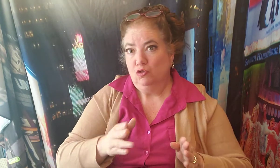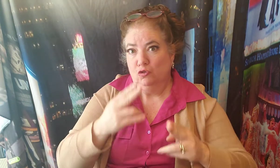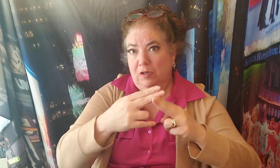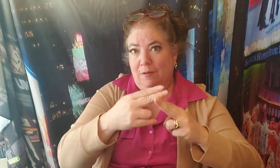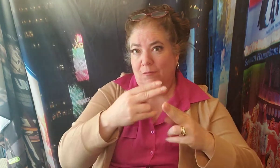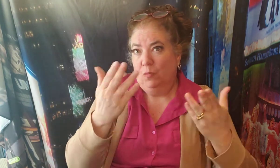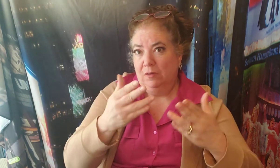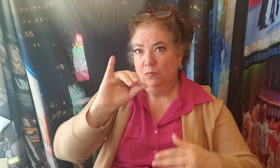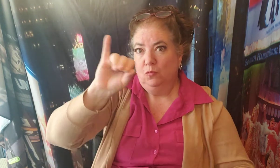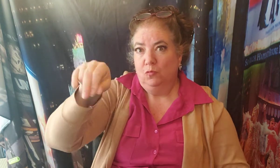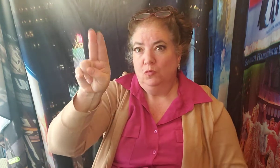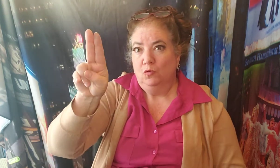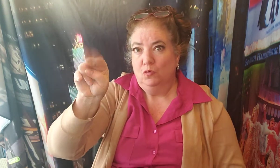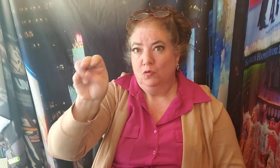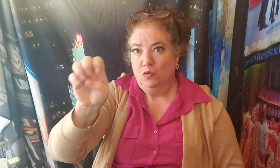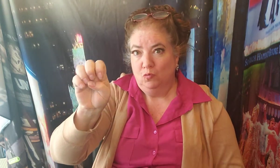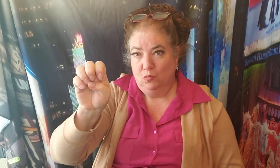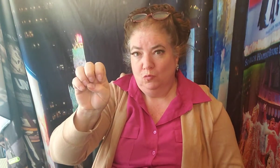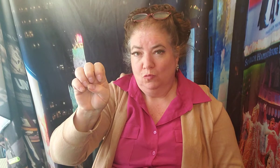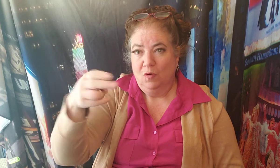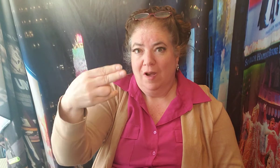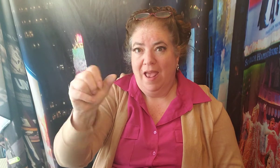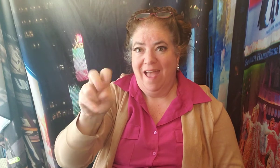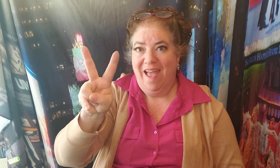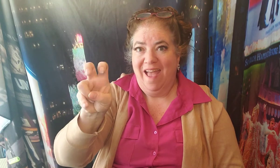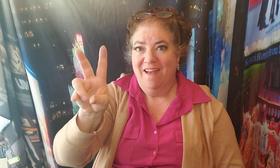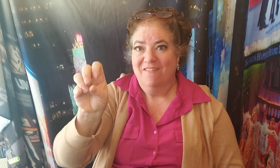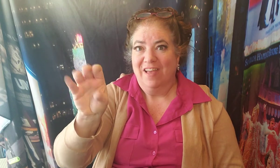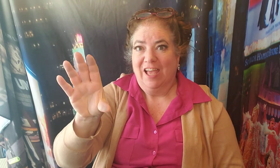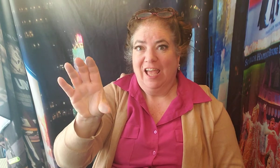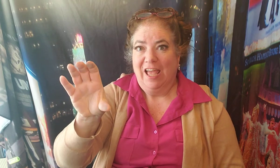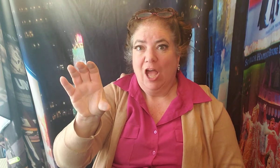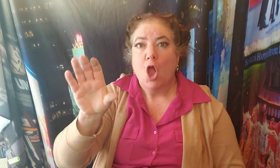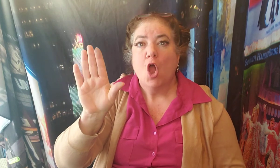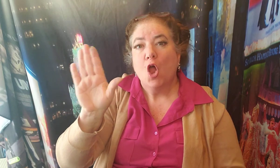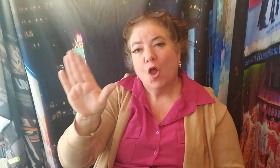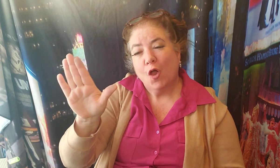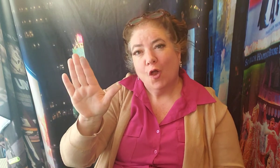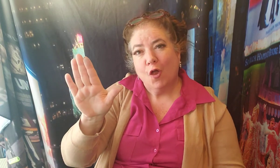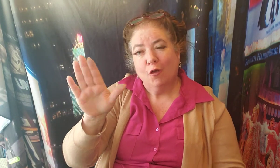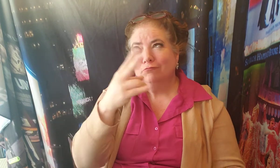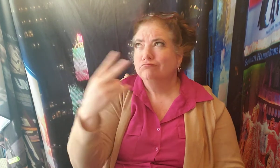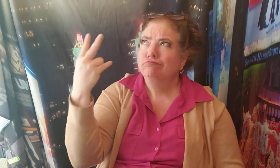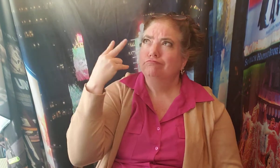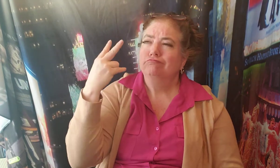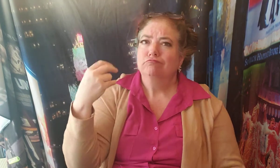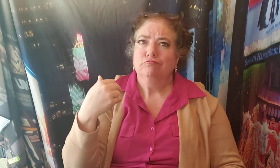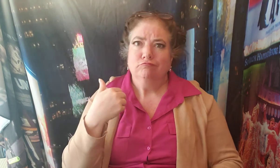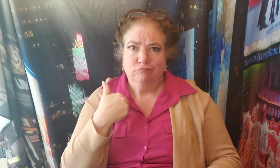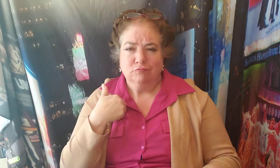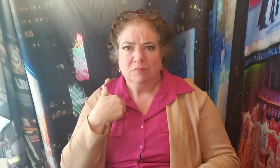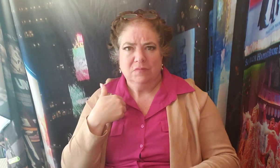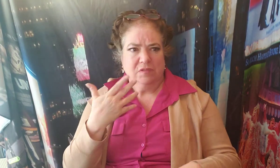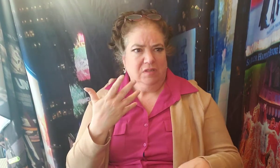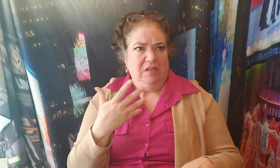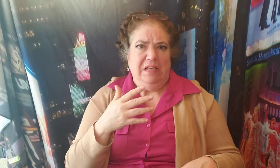Havoc. June Havoc's memory of the theater life of climbing out of the depression and moving into the 1940s can be